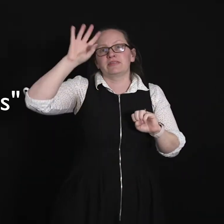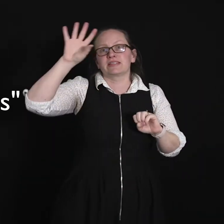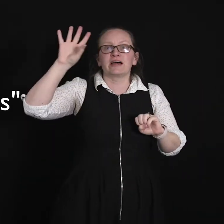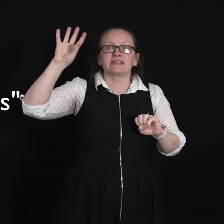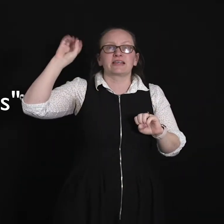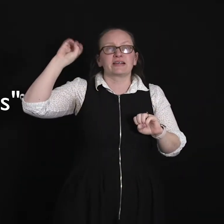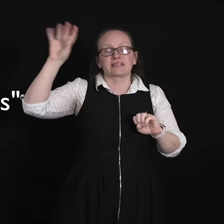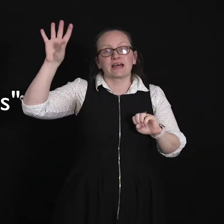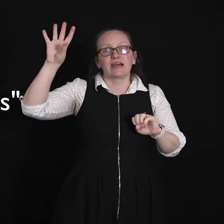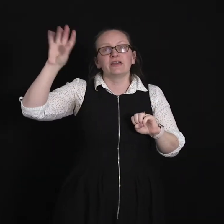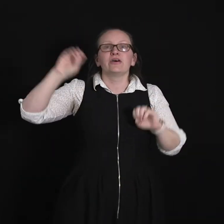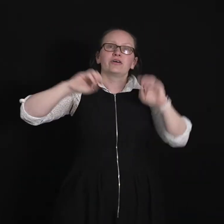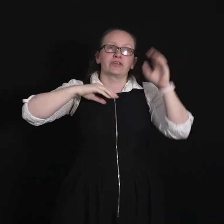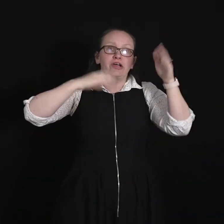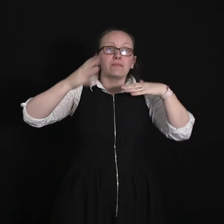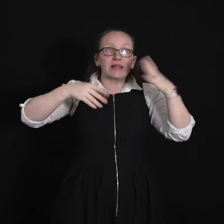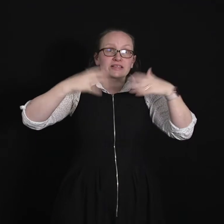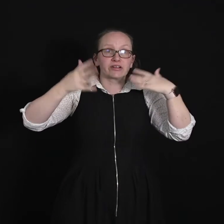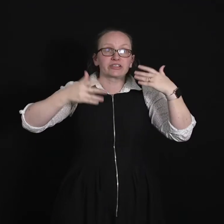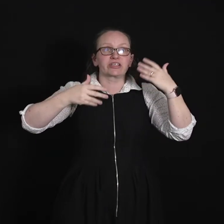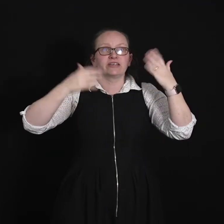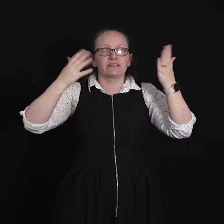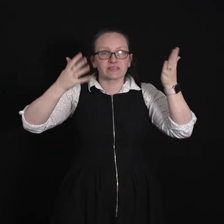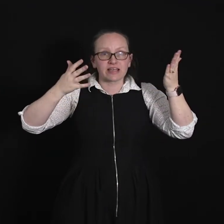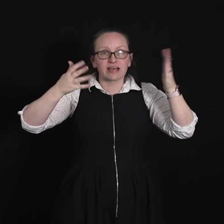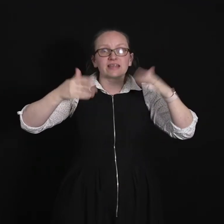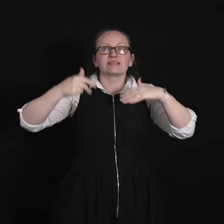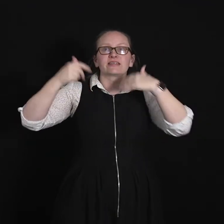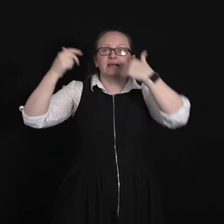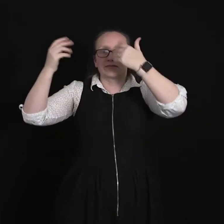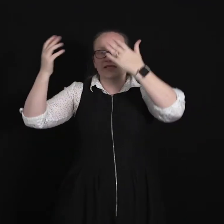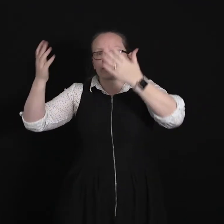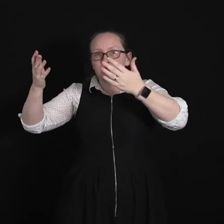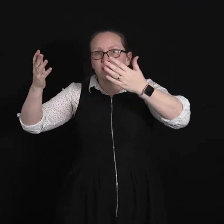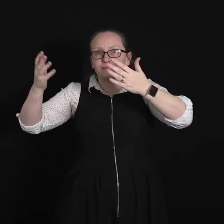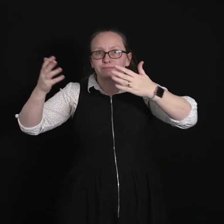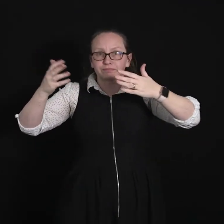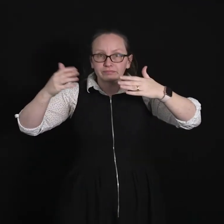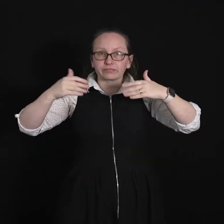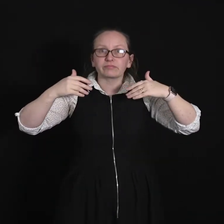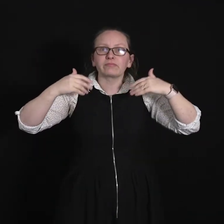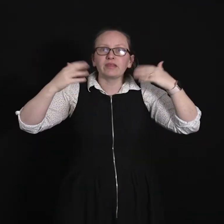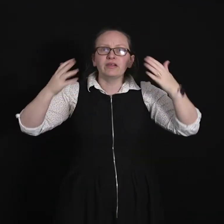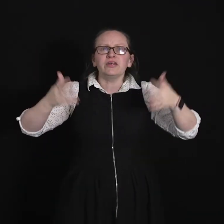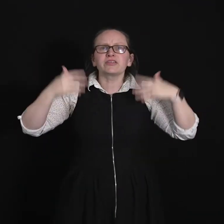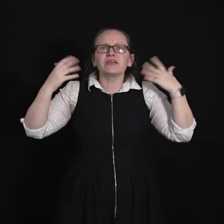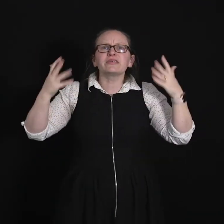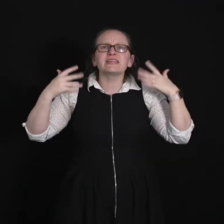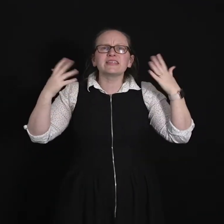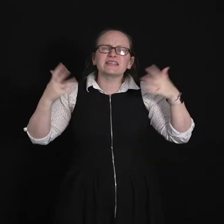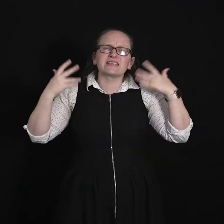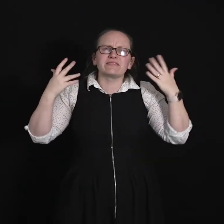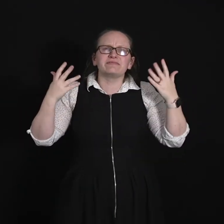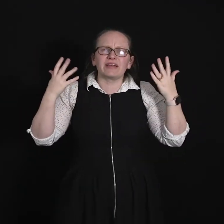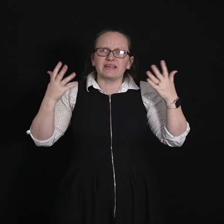Psi star Psi or the complex conjugate of Psi times Psi. So this is very